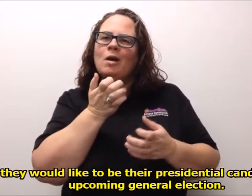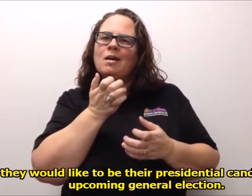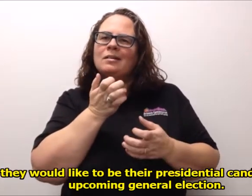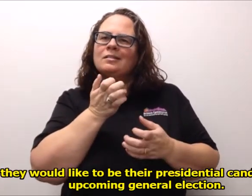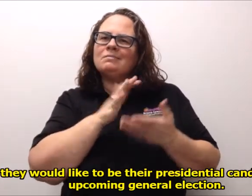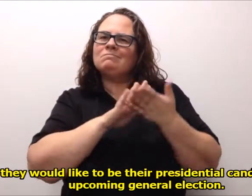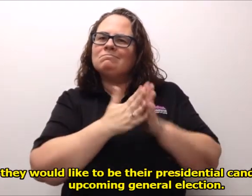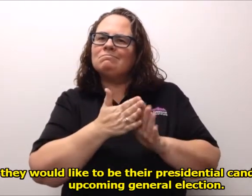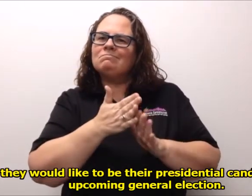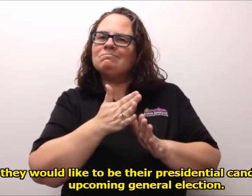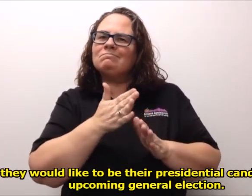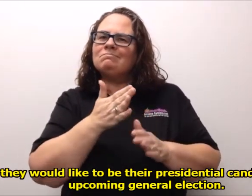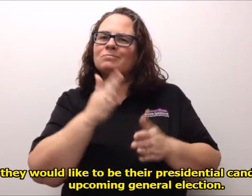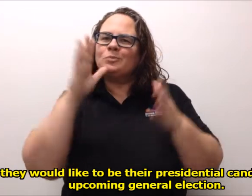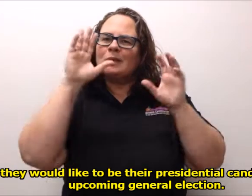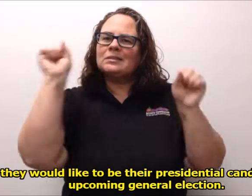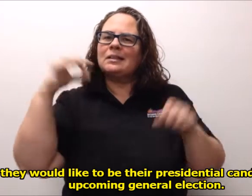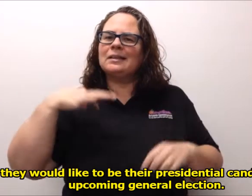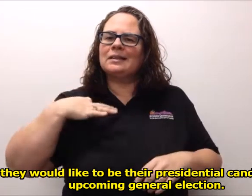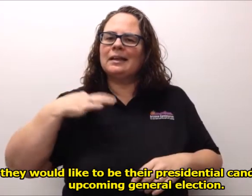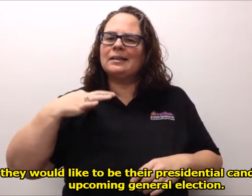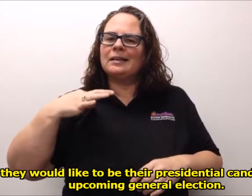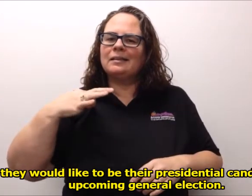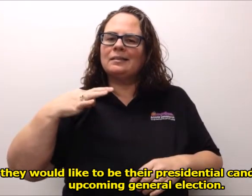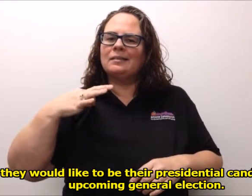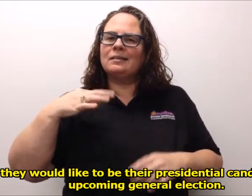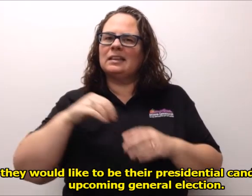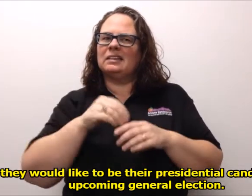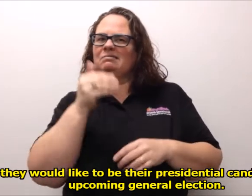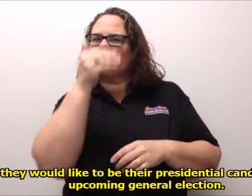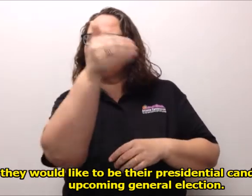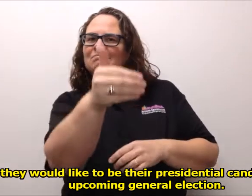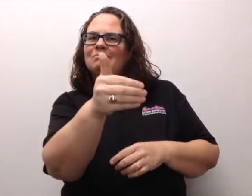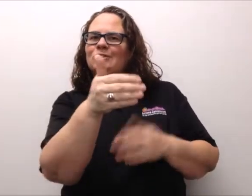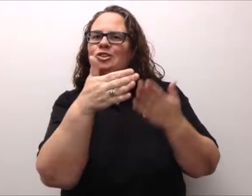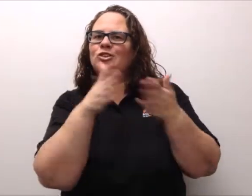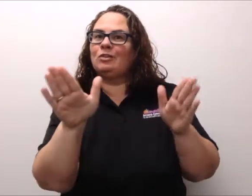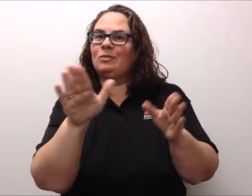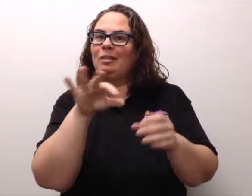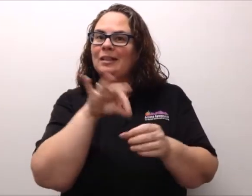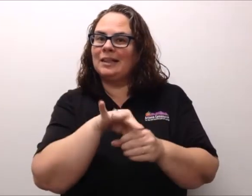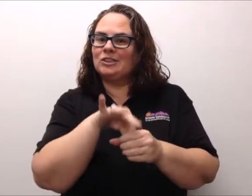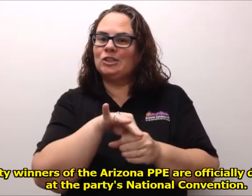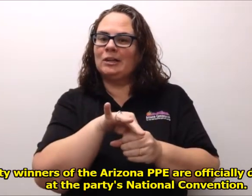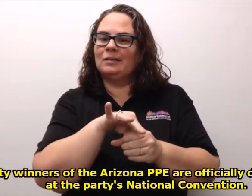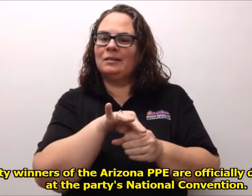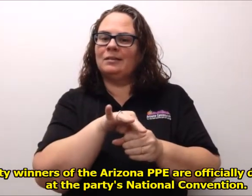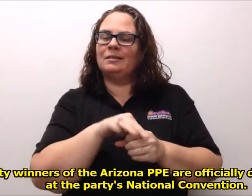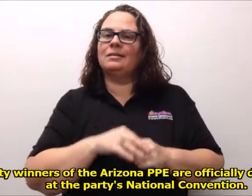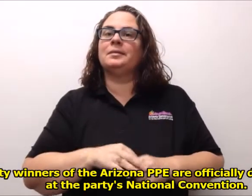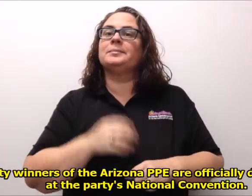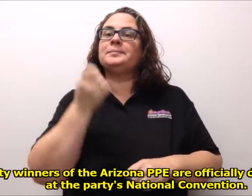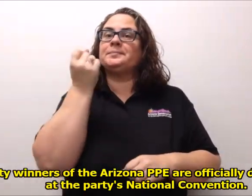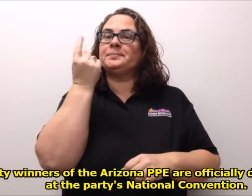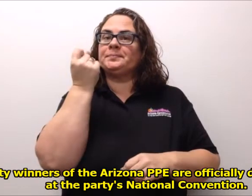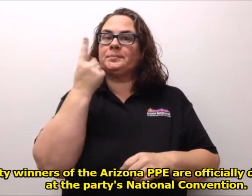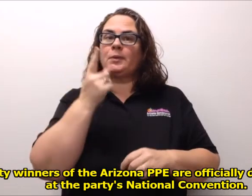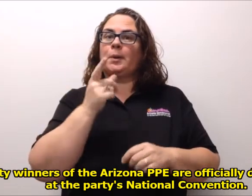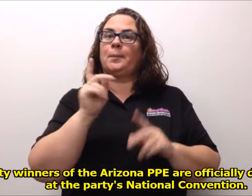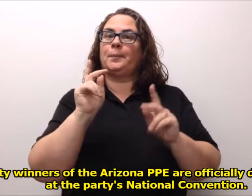like to be their presidential candidate in the upcoming general election. Party winners of the Arizona